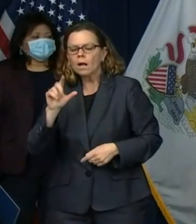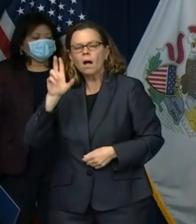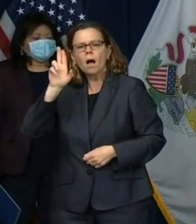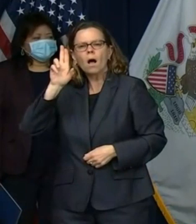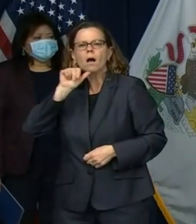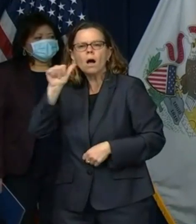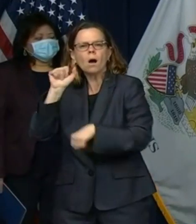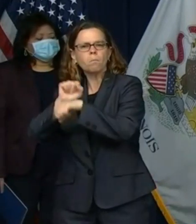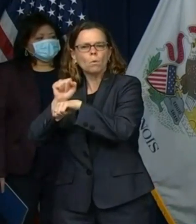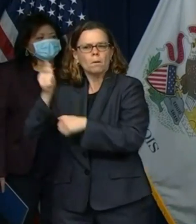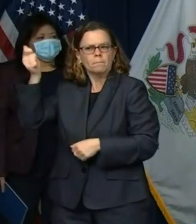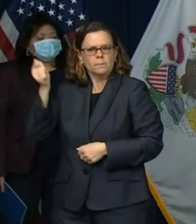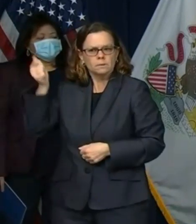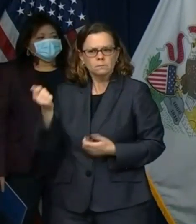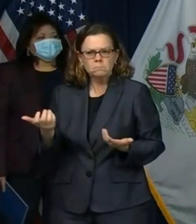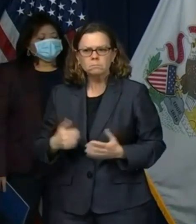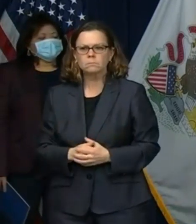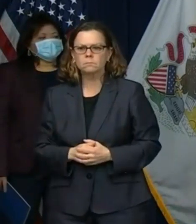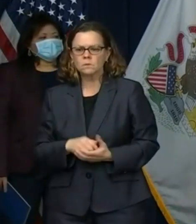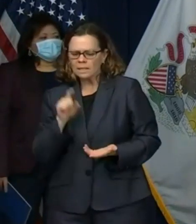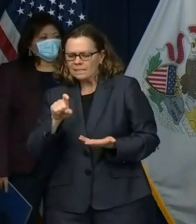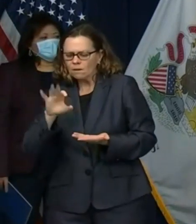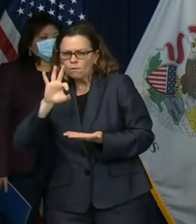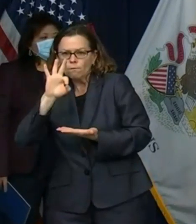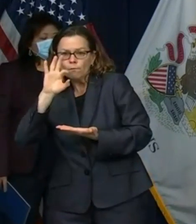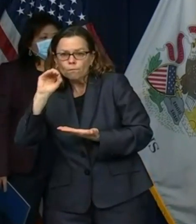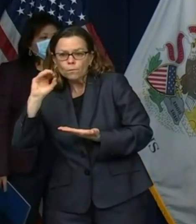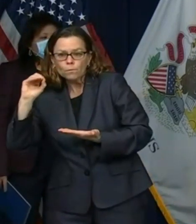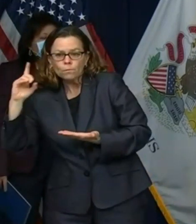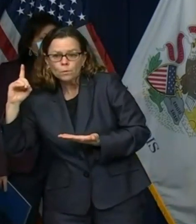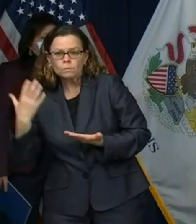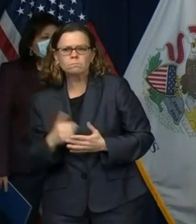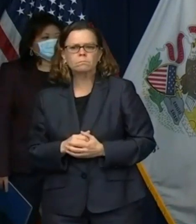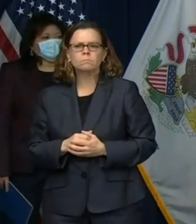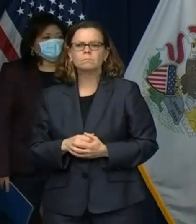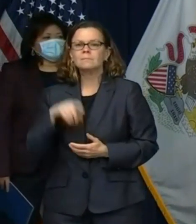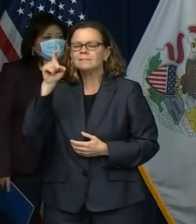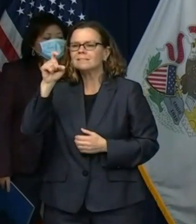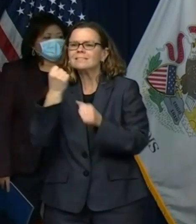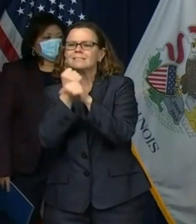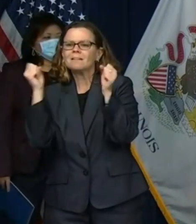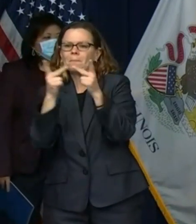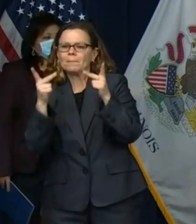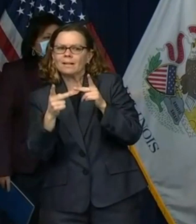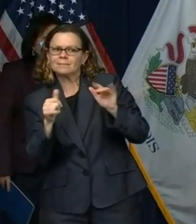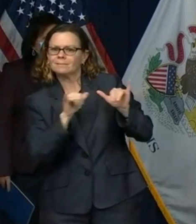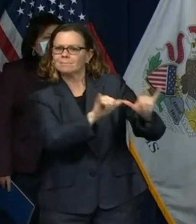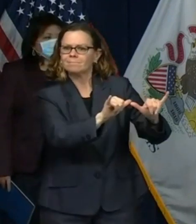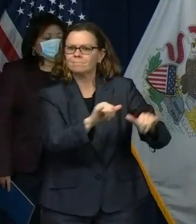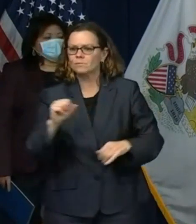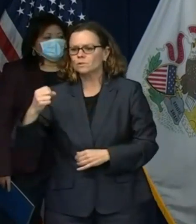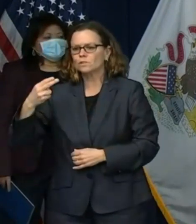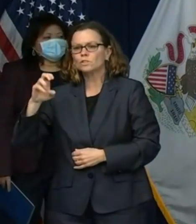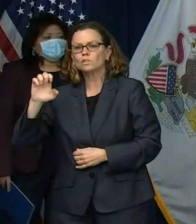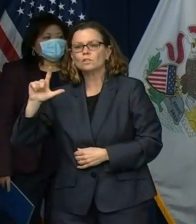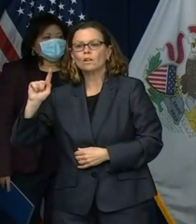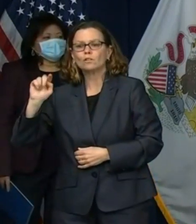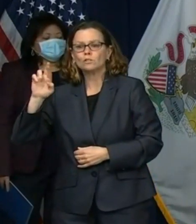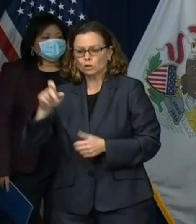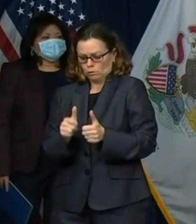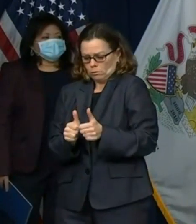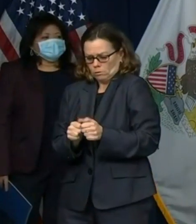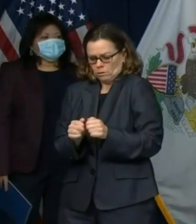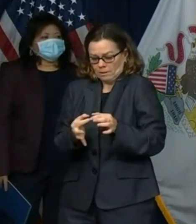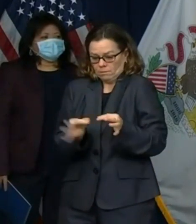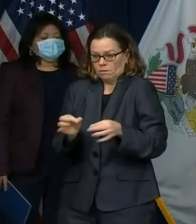or shelter and you'll receive information on how to navigate and access critical state services